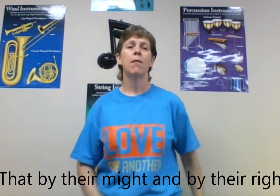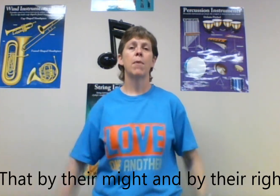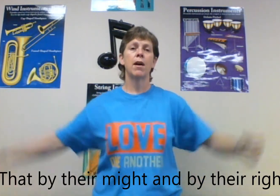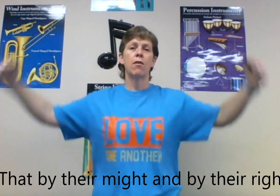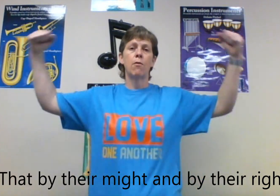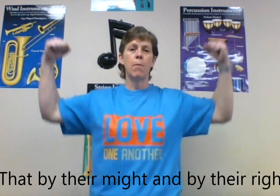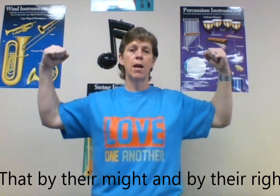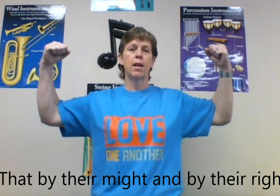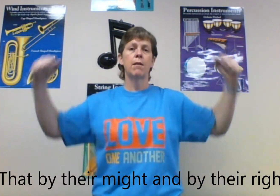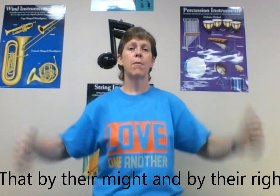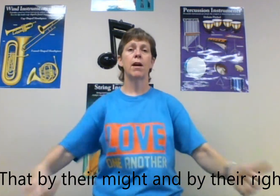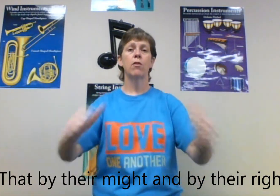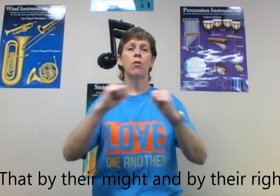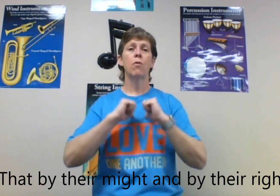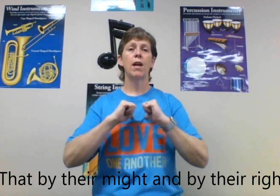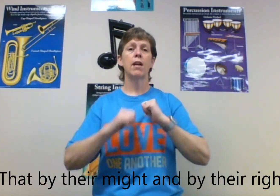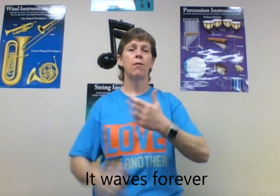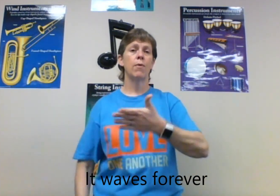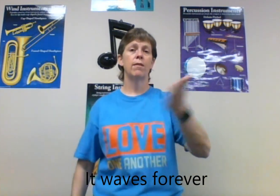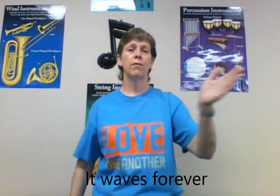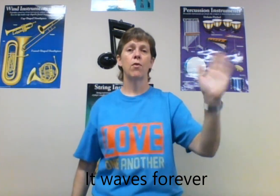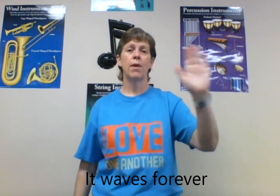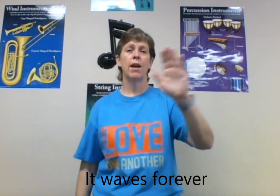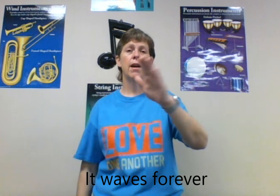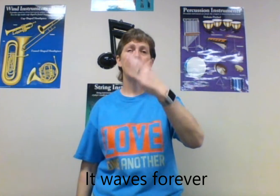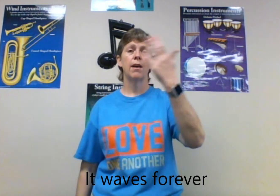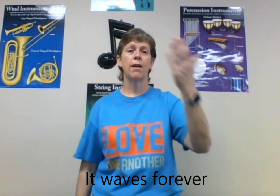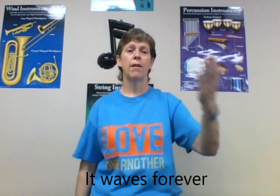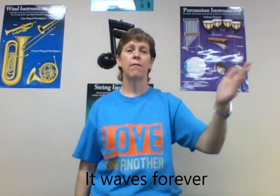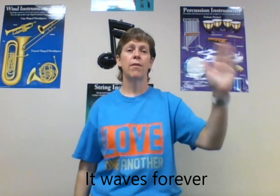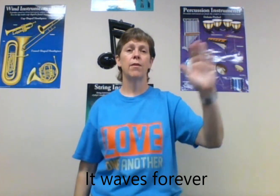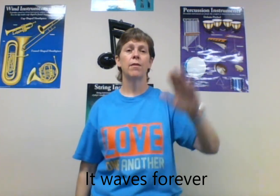that by their might and by their right, plays forever.